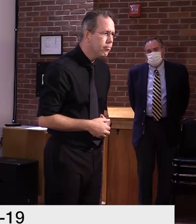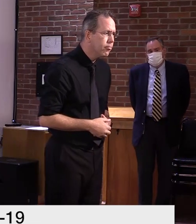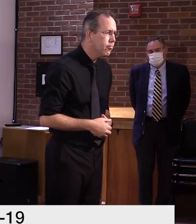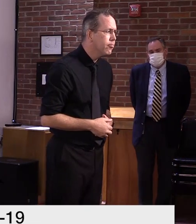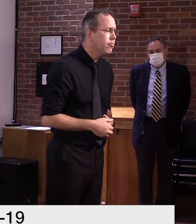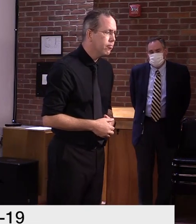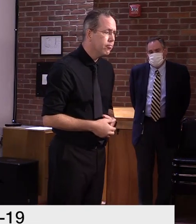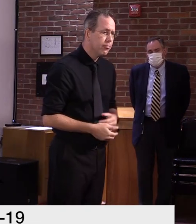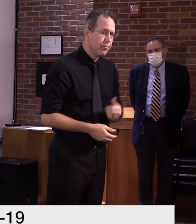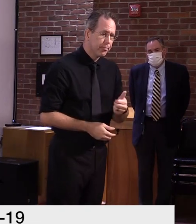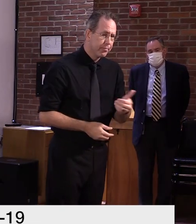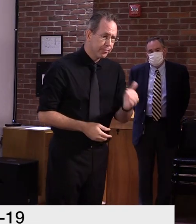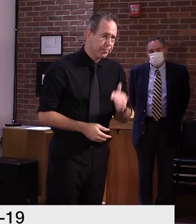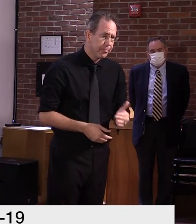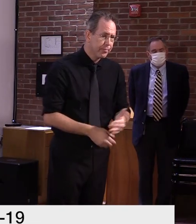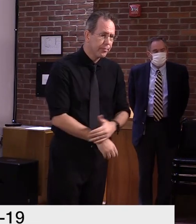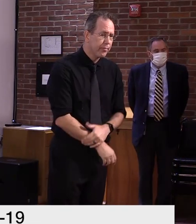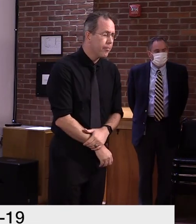Avery, WCAX.